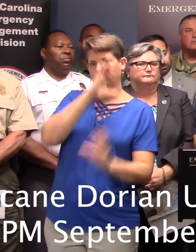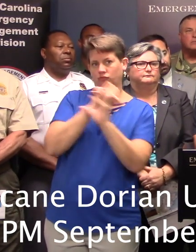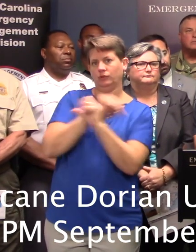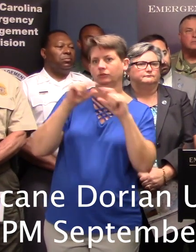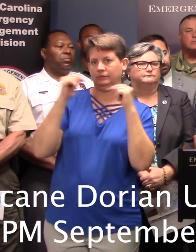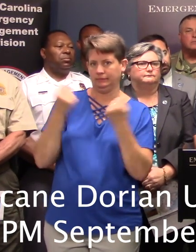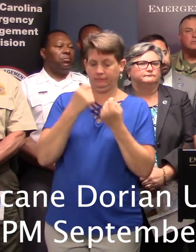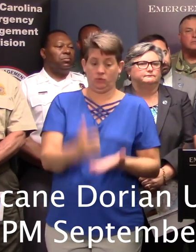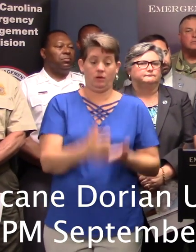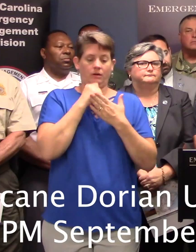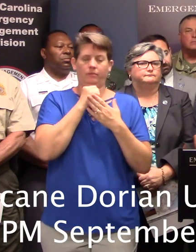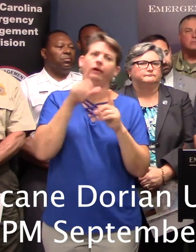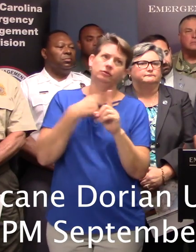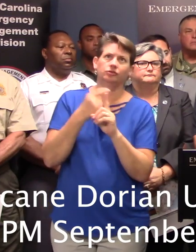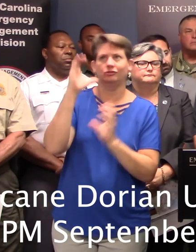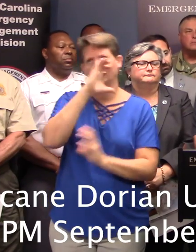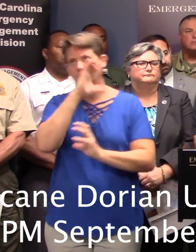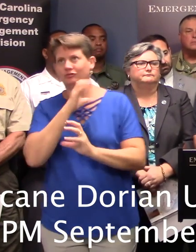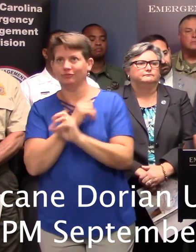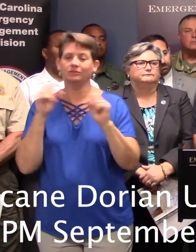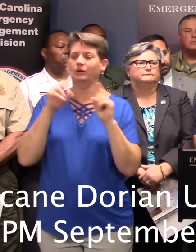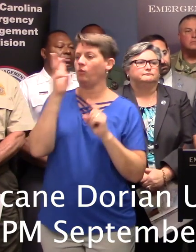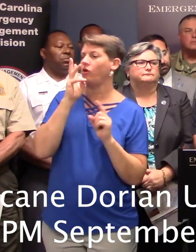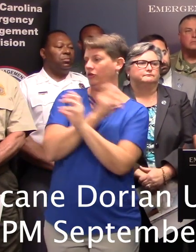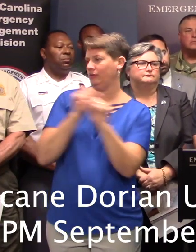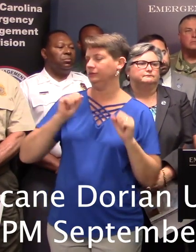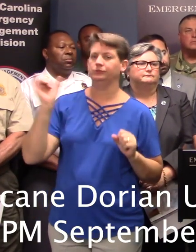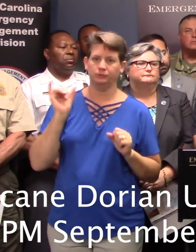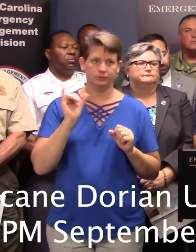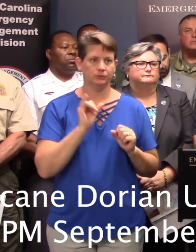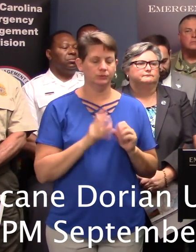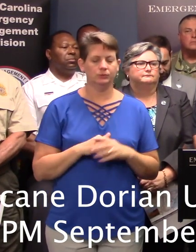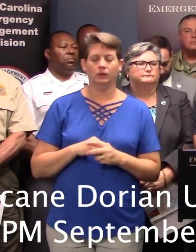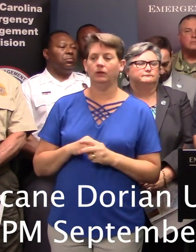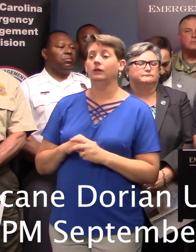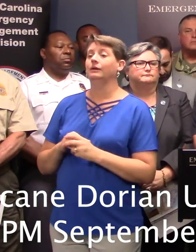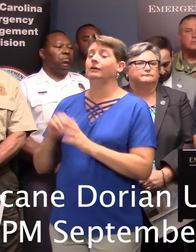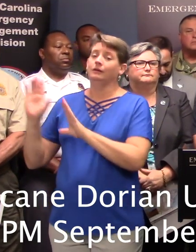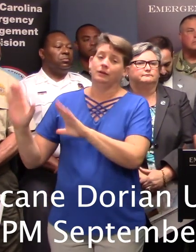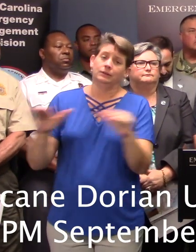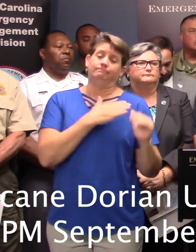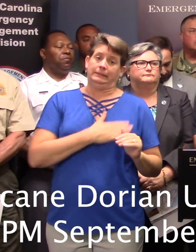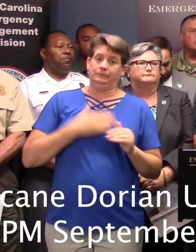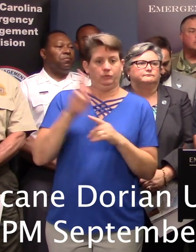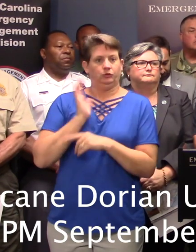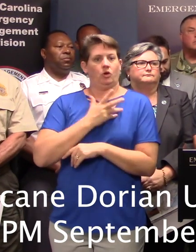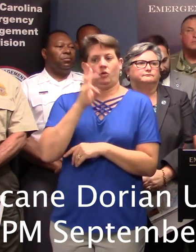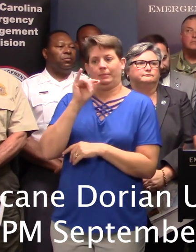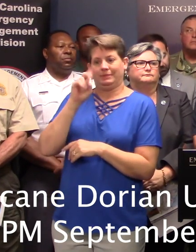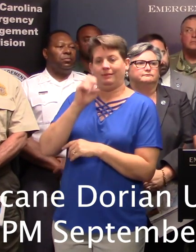not just search and rescue but also water rescue. Again, remind everybody to please use our website at